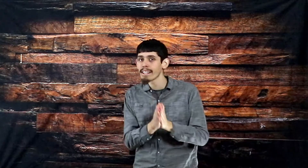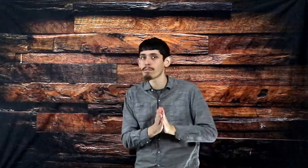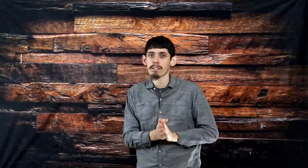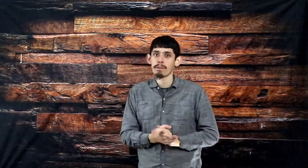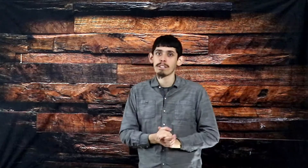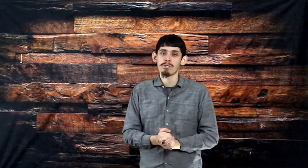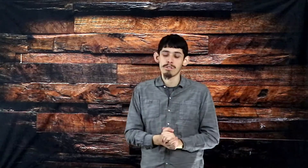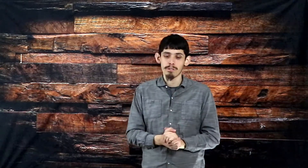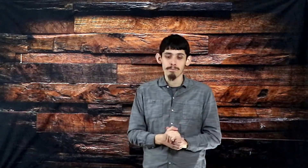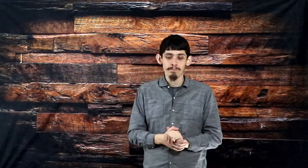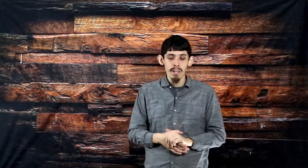recommend you do.